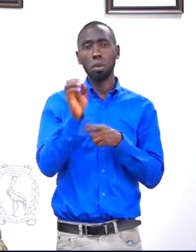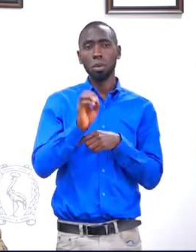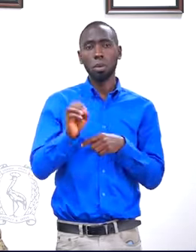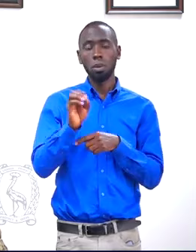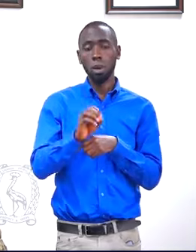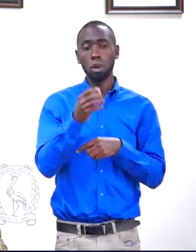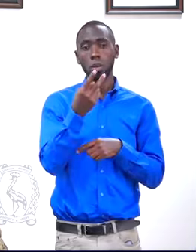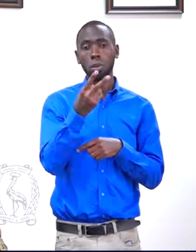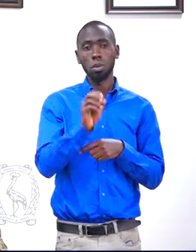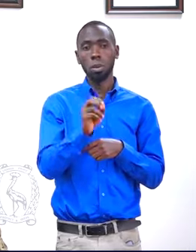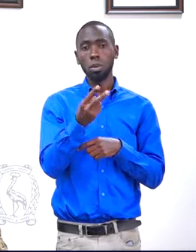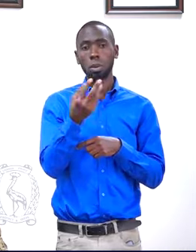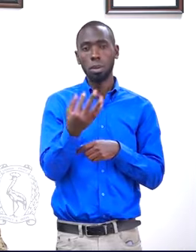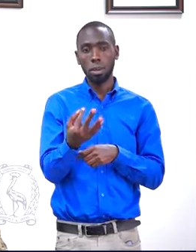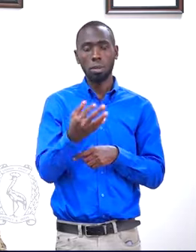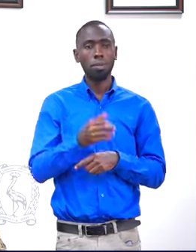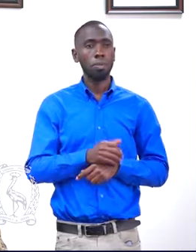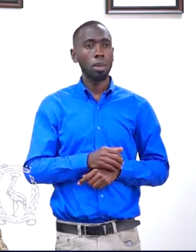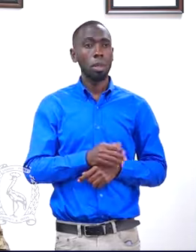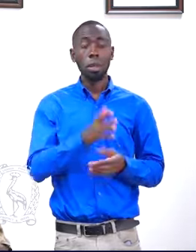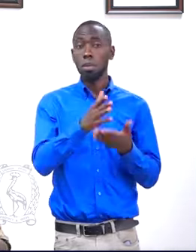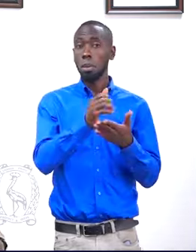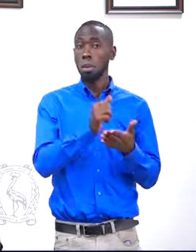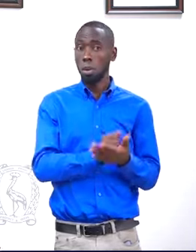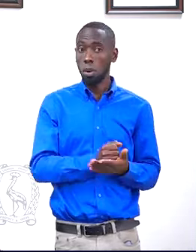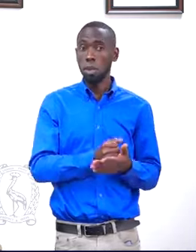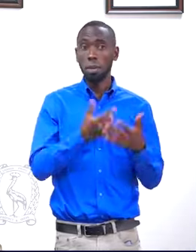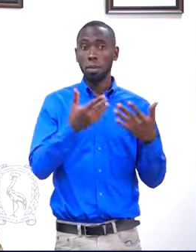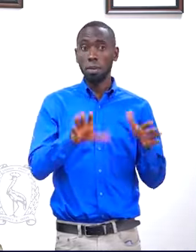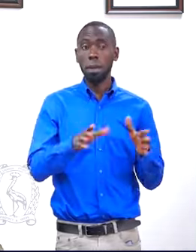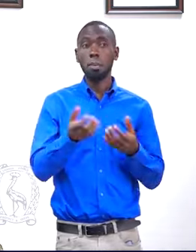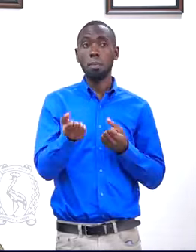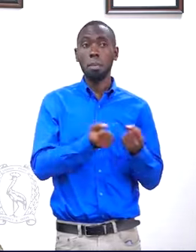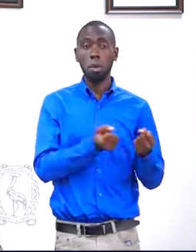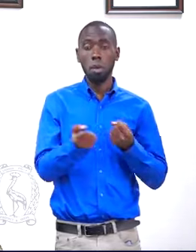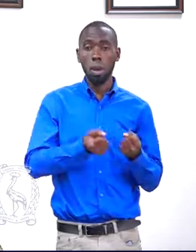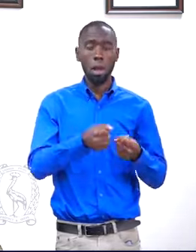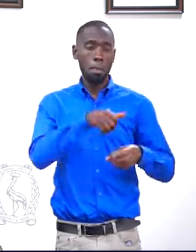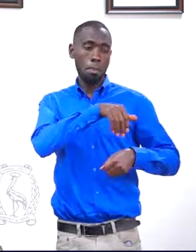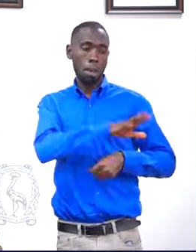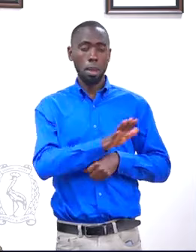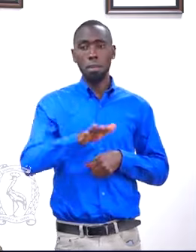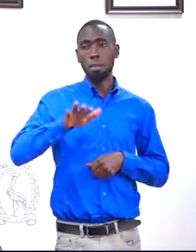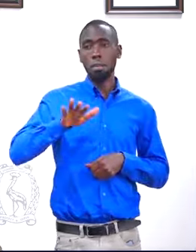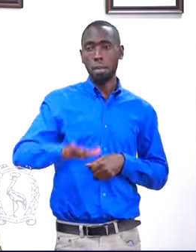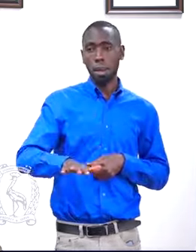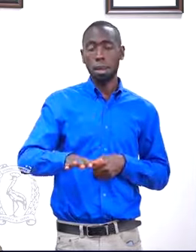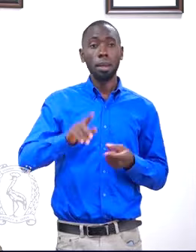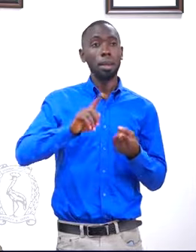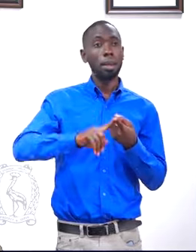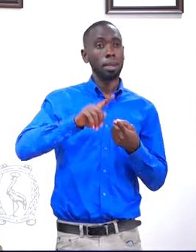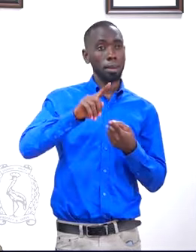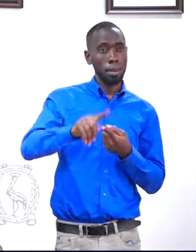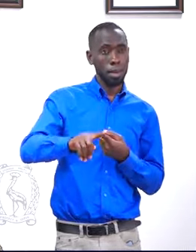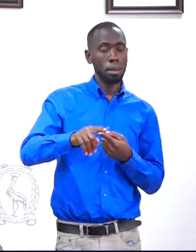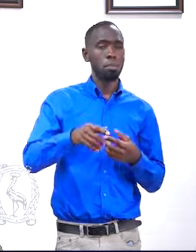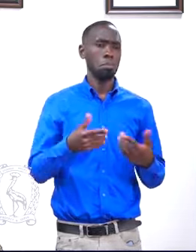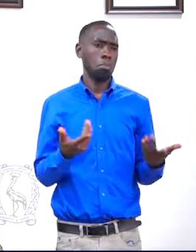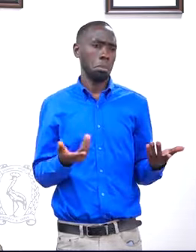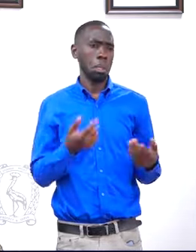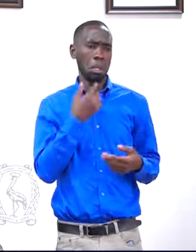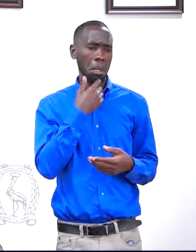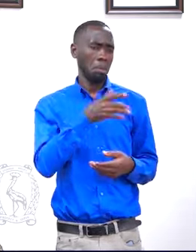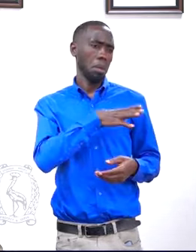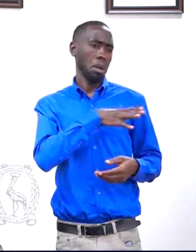2023. Because he had his car parked at Entebbe, he offered to give